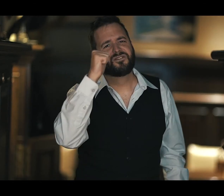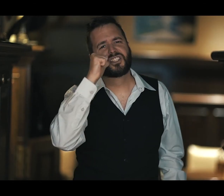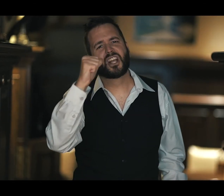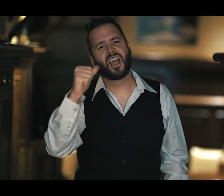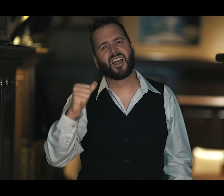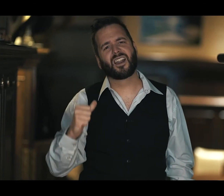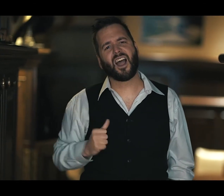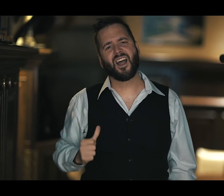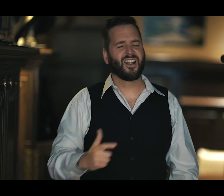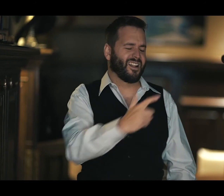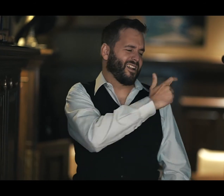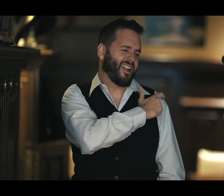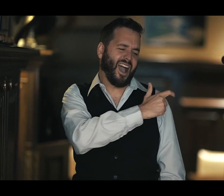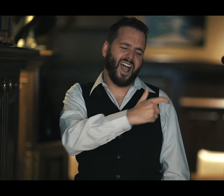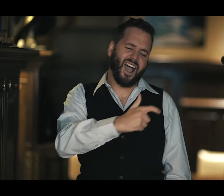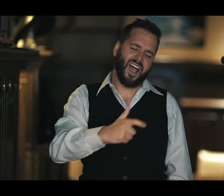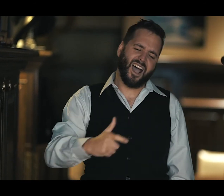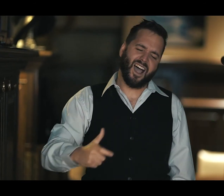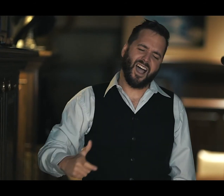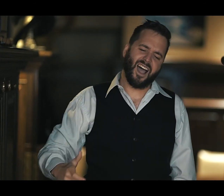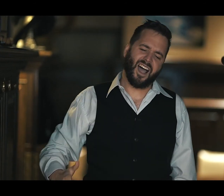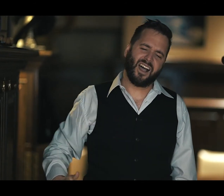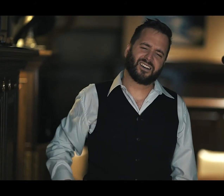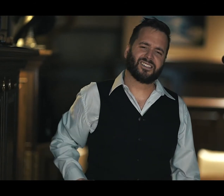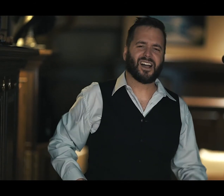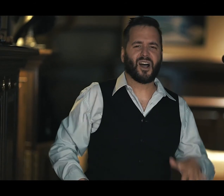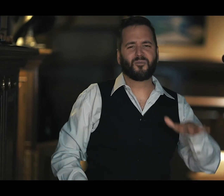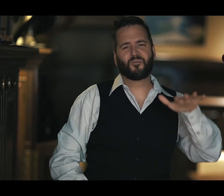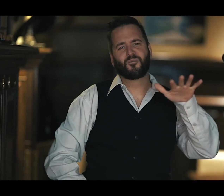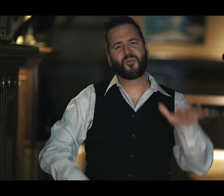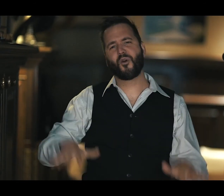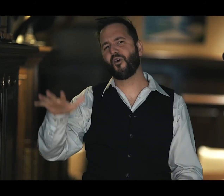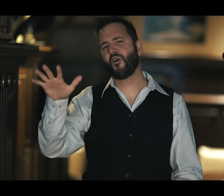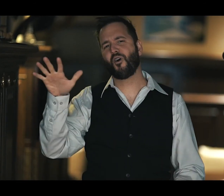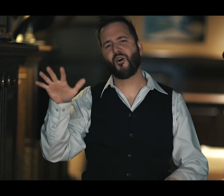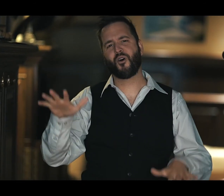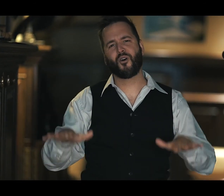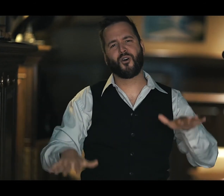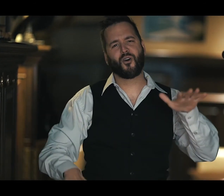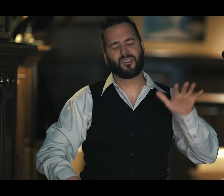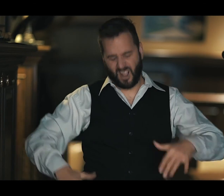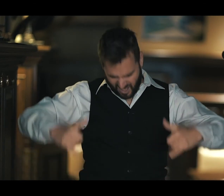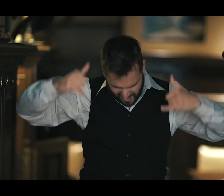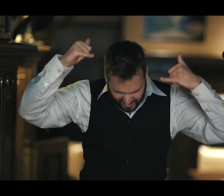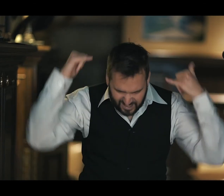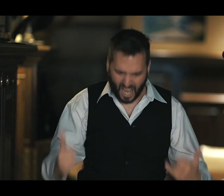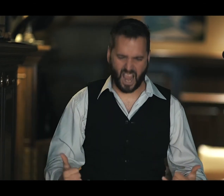Yesterday, love was such an easy game to play Now I need